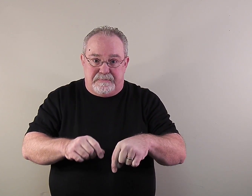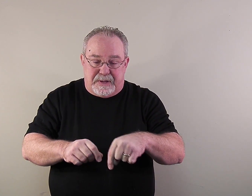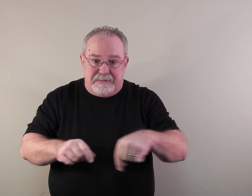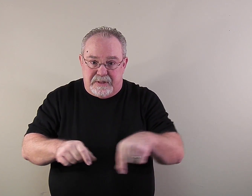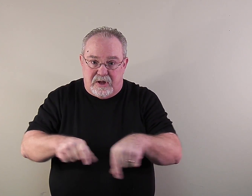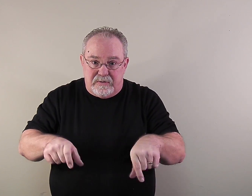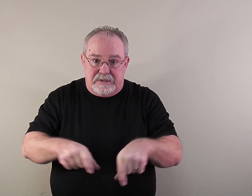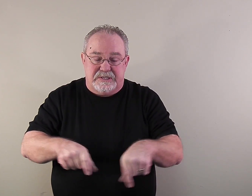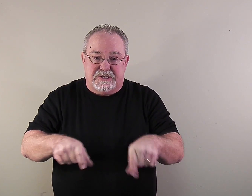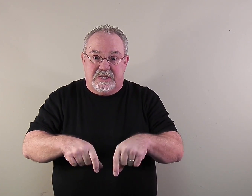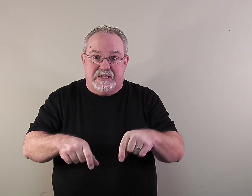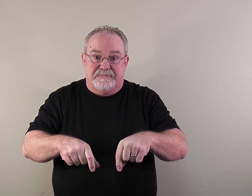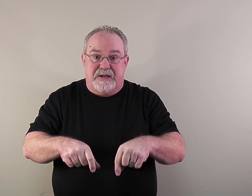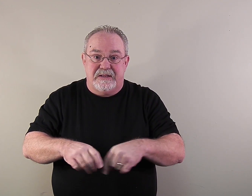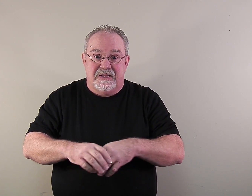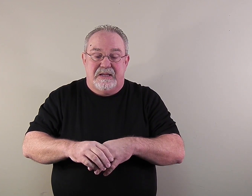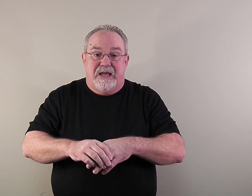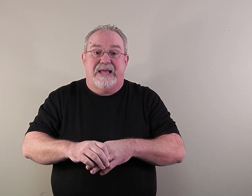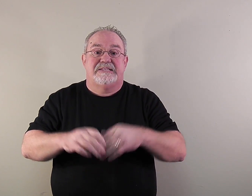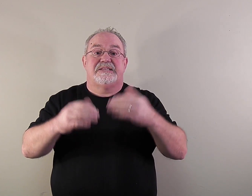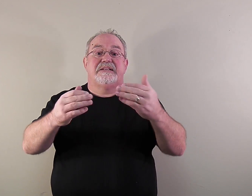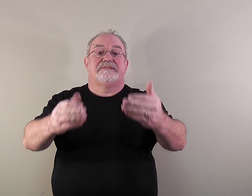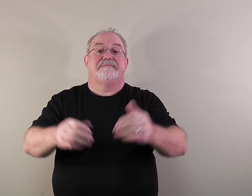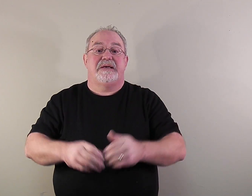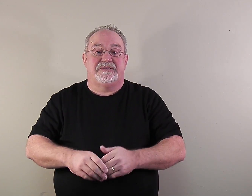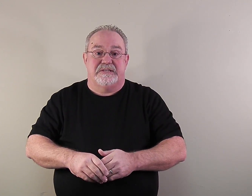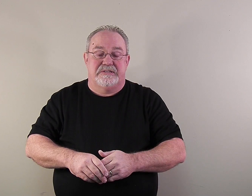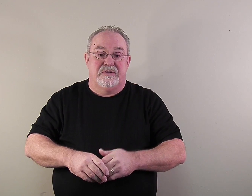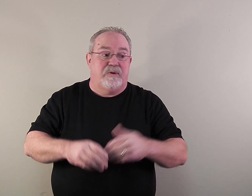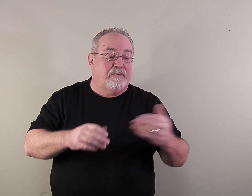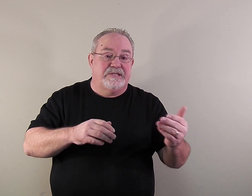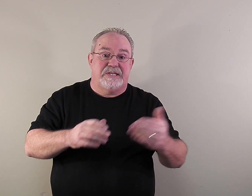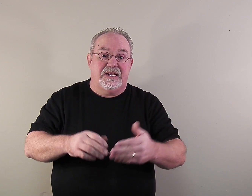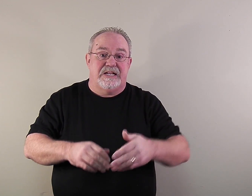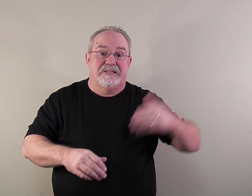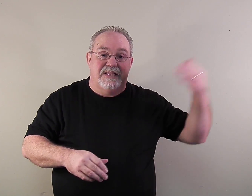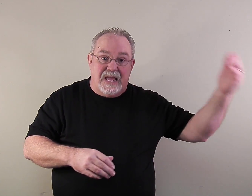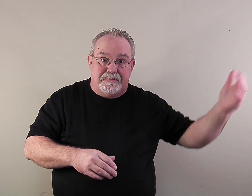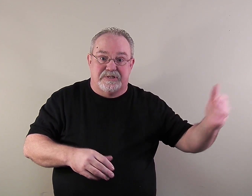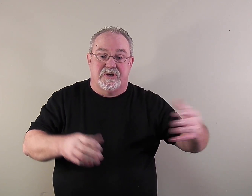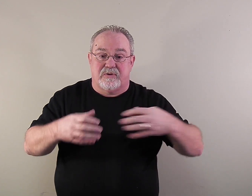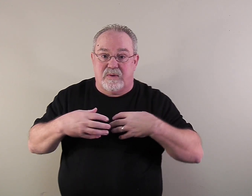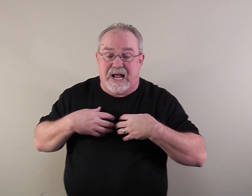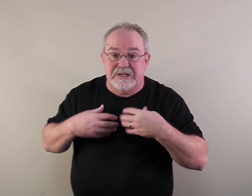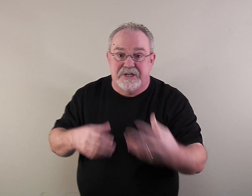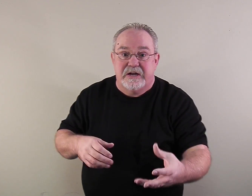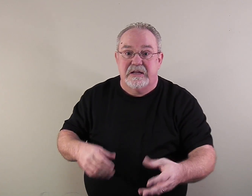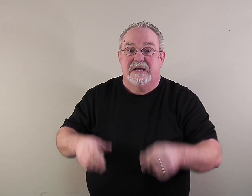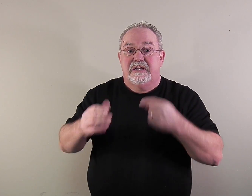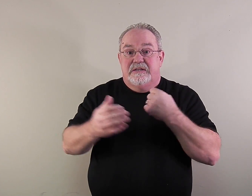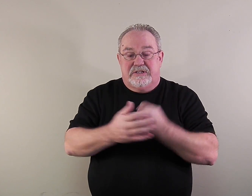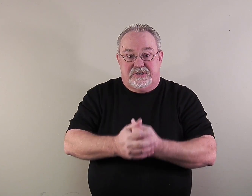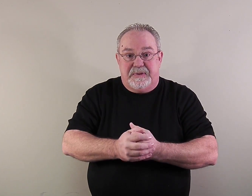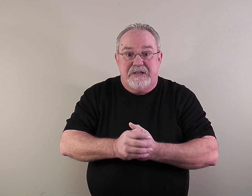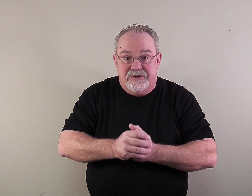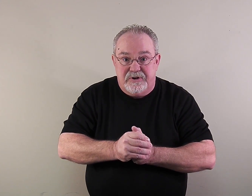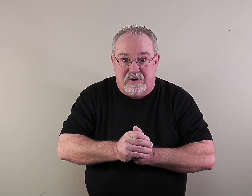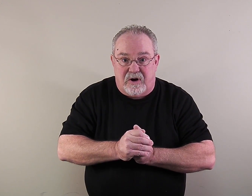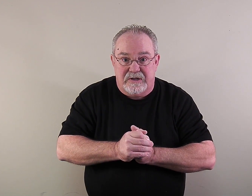button below. It says click this button and send us a message. what we say today to the episode or what I shared speak to your heart?